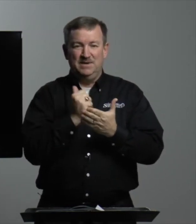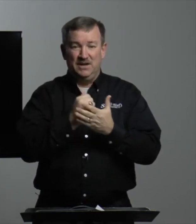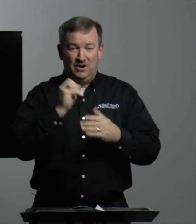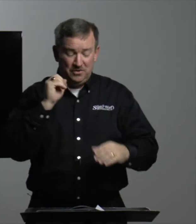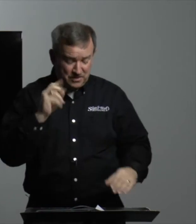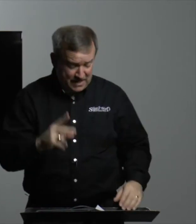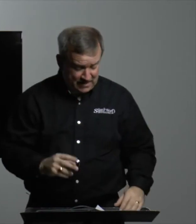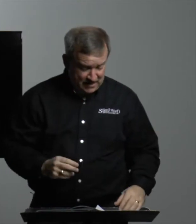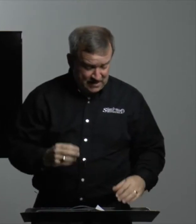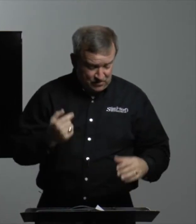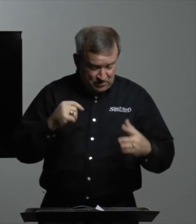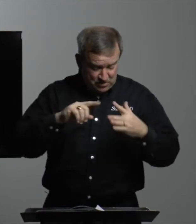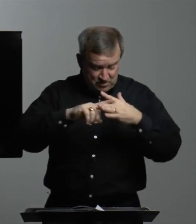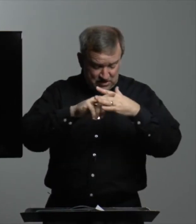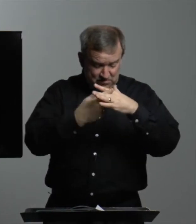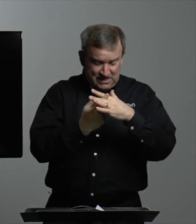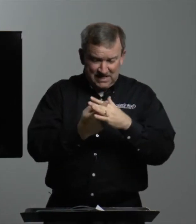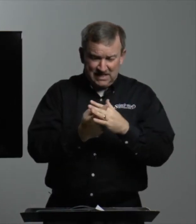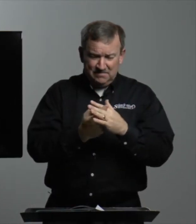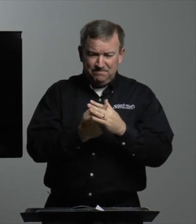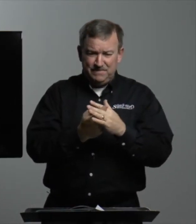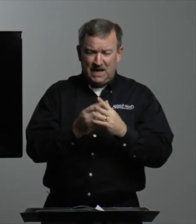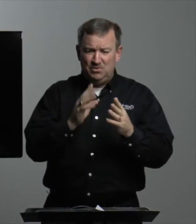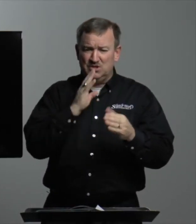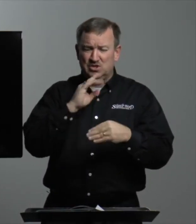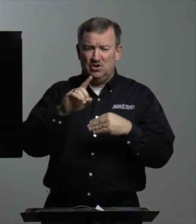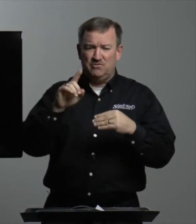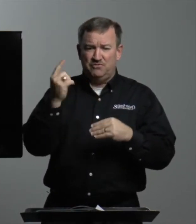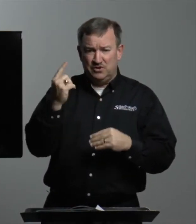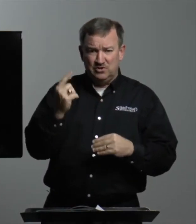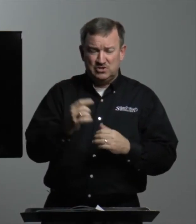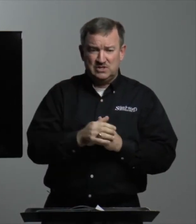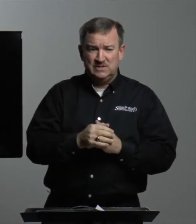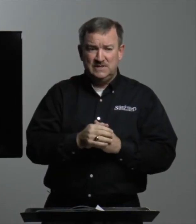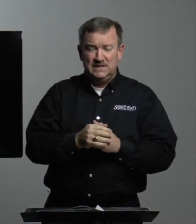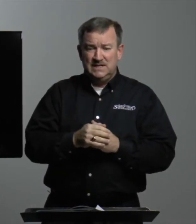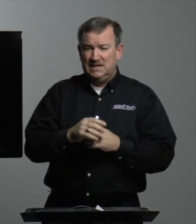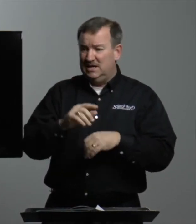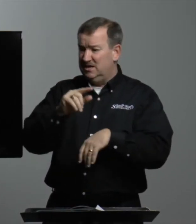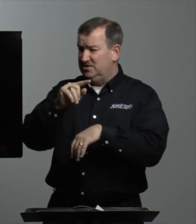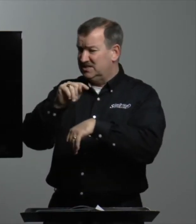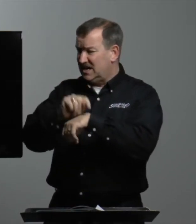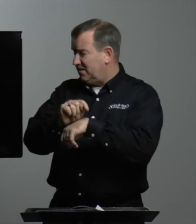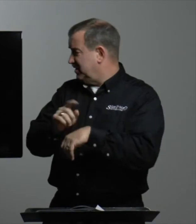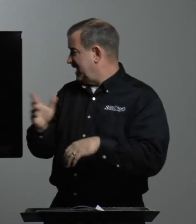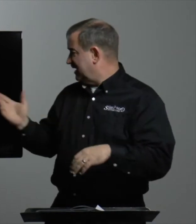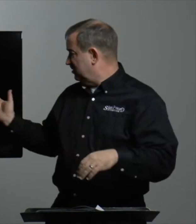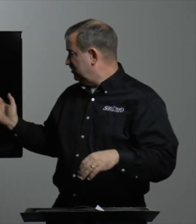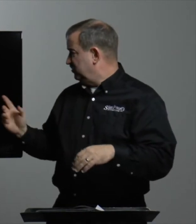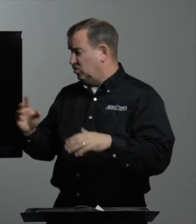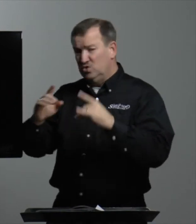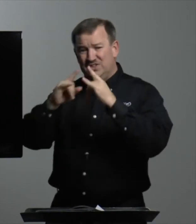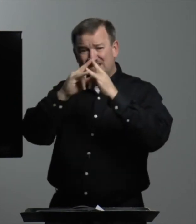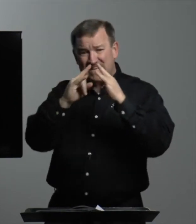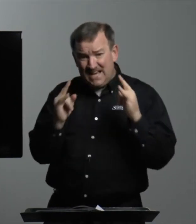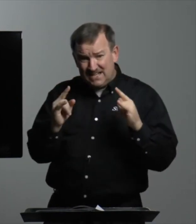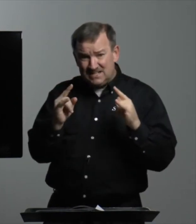Amen. All right. Well, we're going to begin. I want to talk first, the tabernacle or the tent,